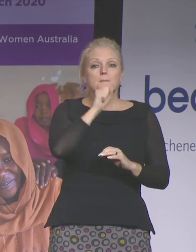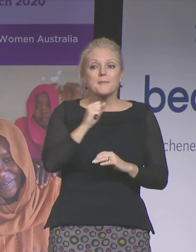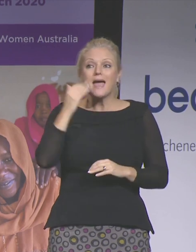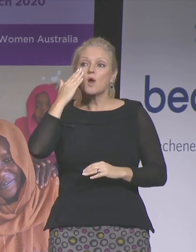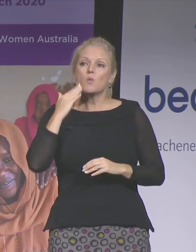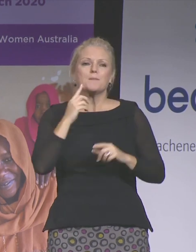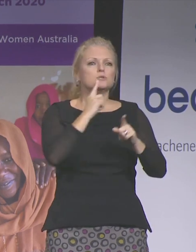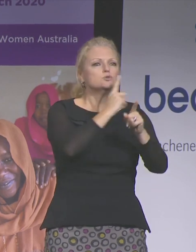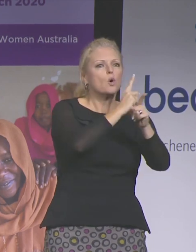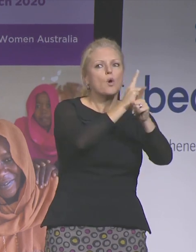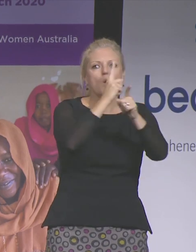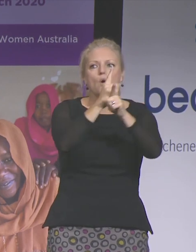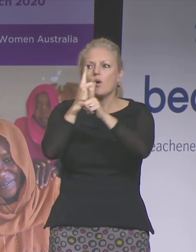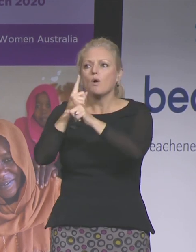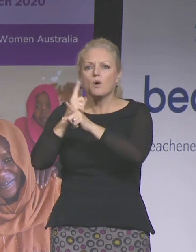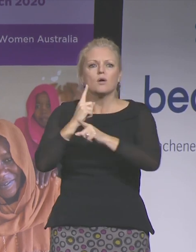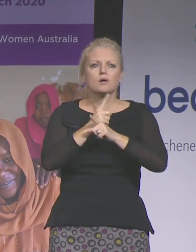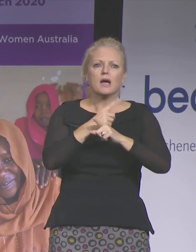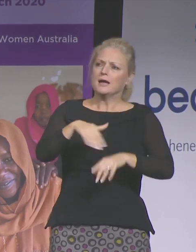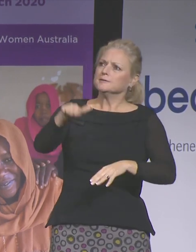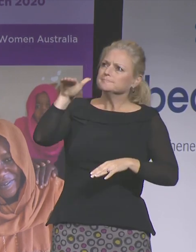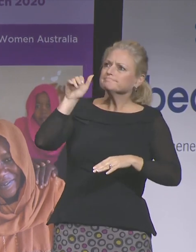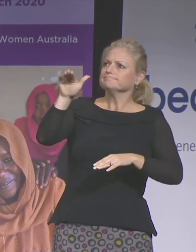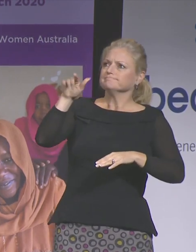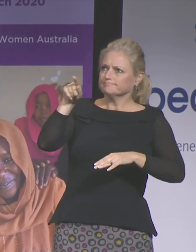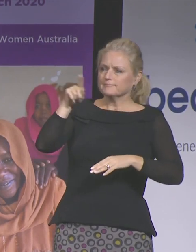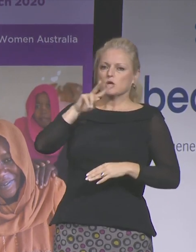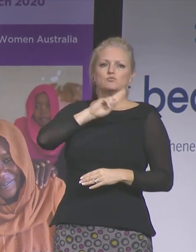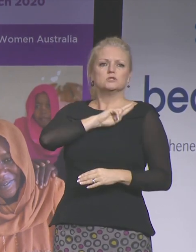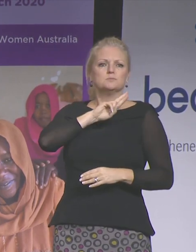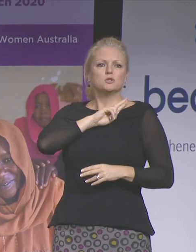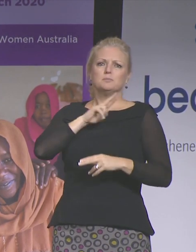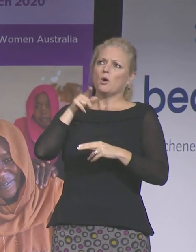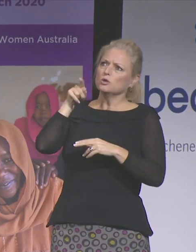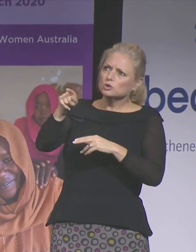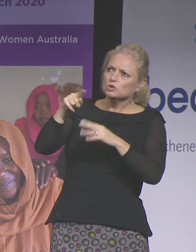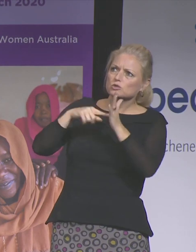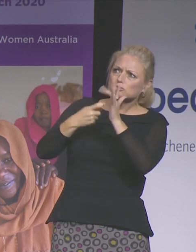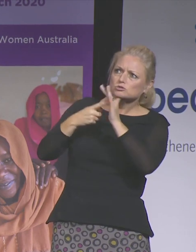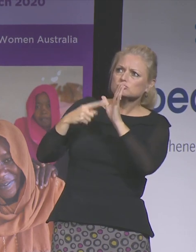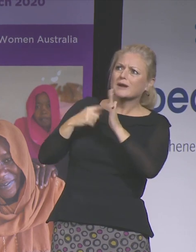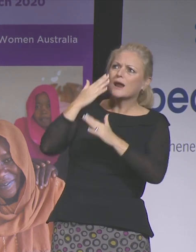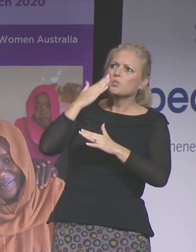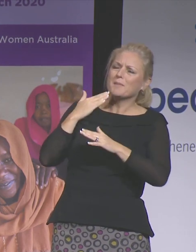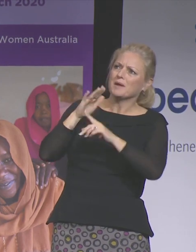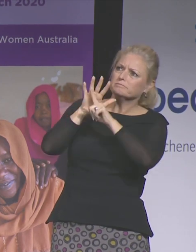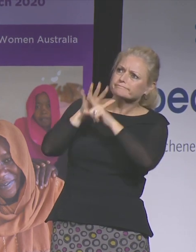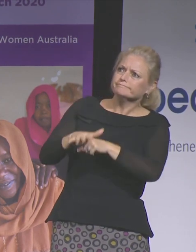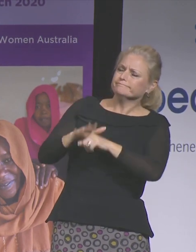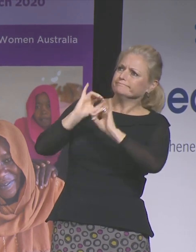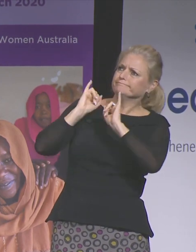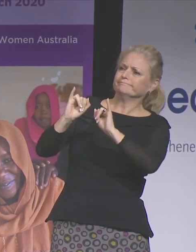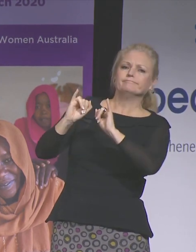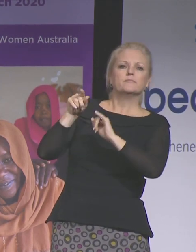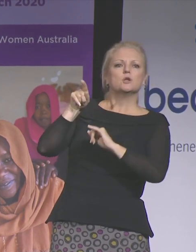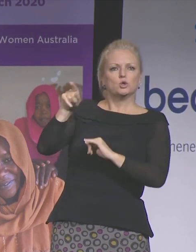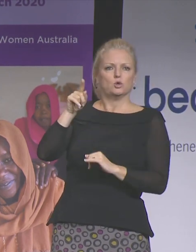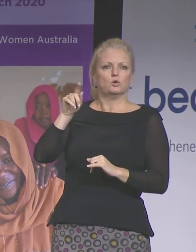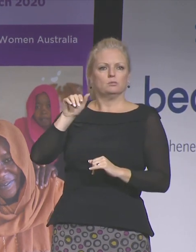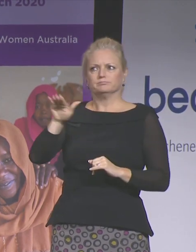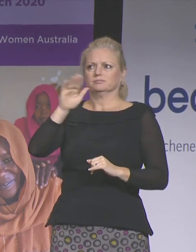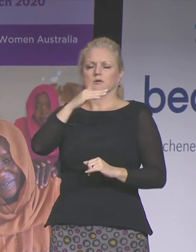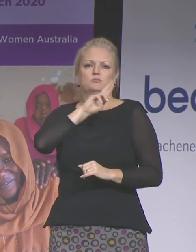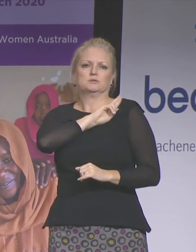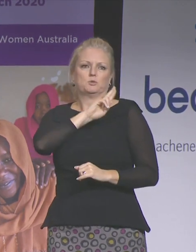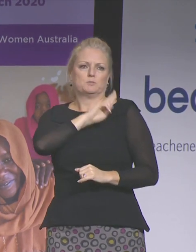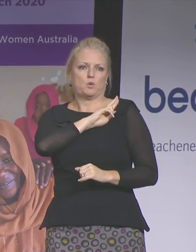hold nations and other institutions accountable for their treatment of women and girls. That's when we'll see a big